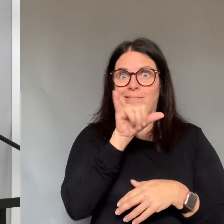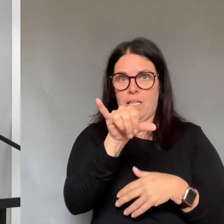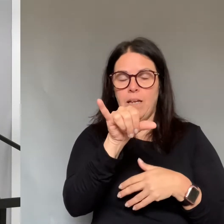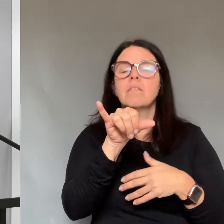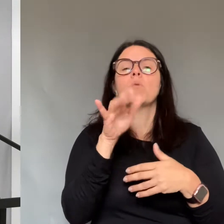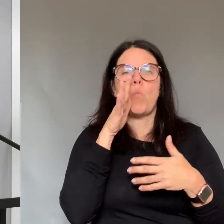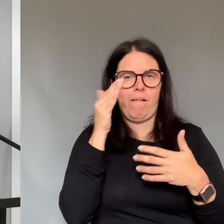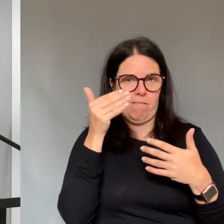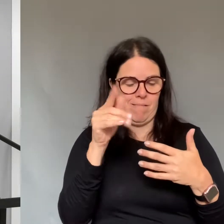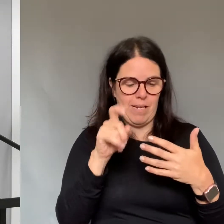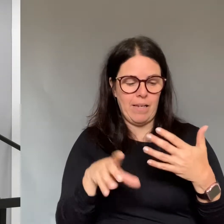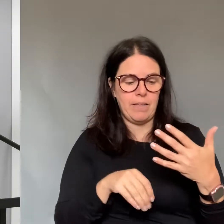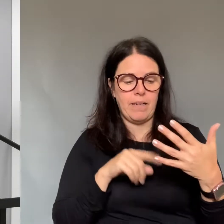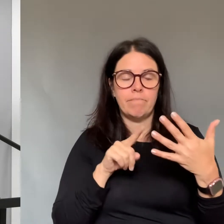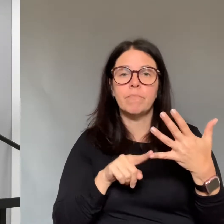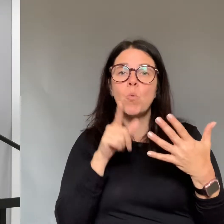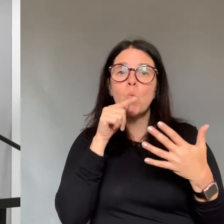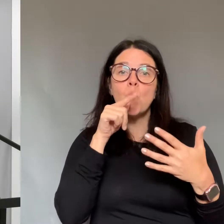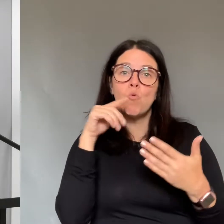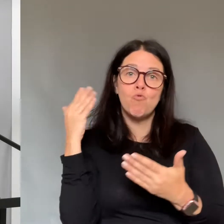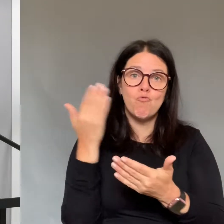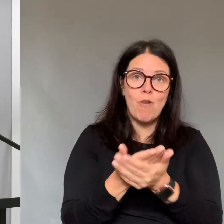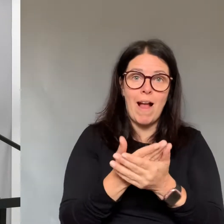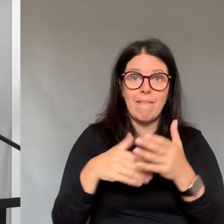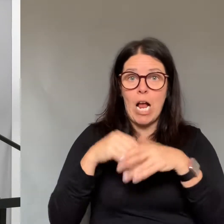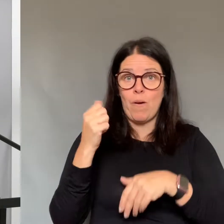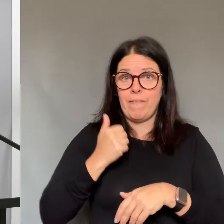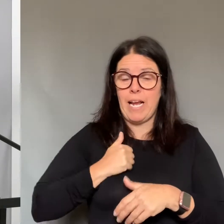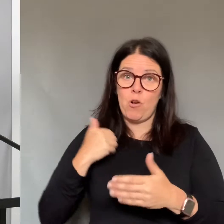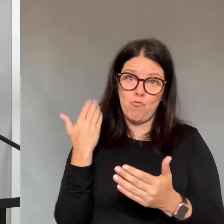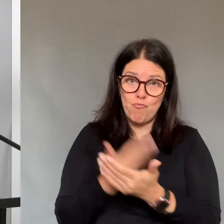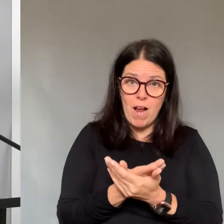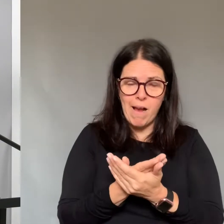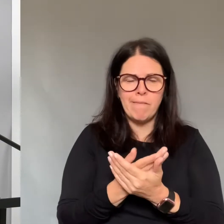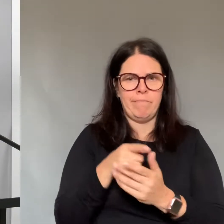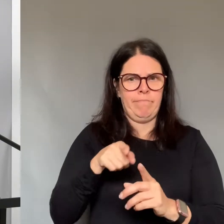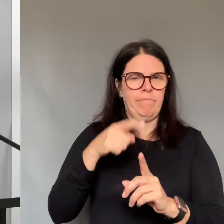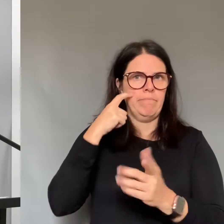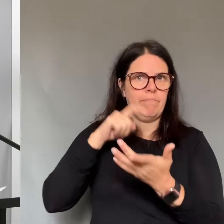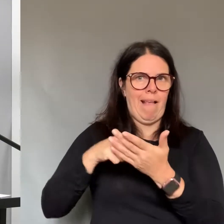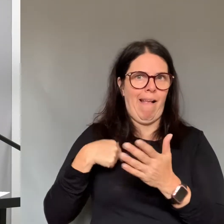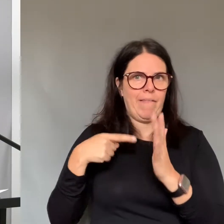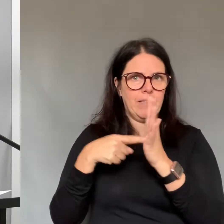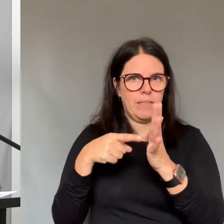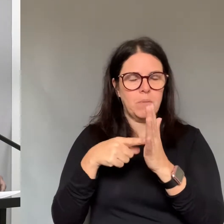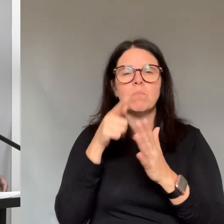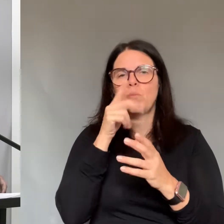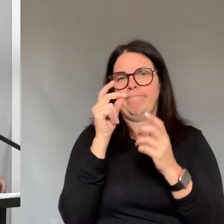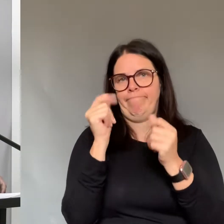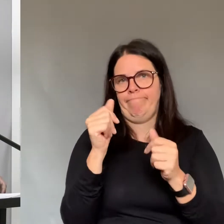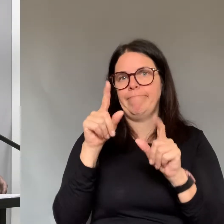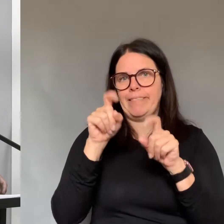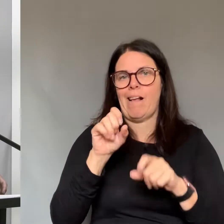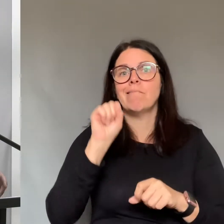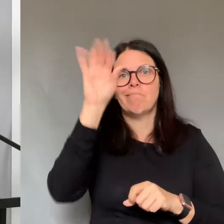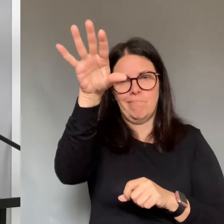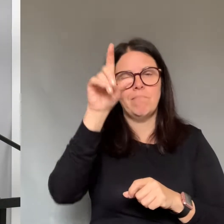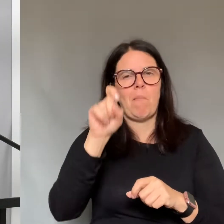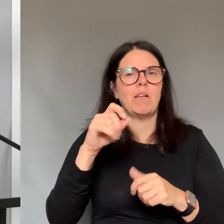Travelers who have traveled outside of Canada in the past 14 days are required to self-isolate for 14 days.